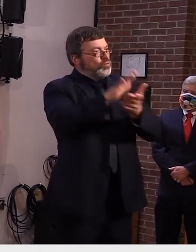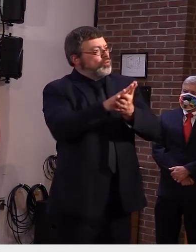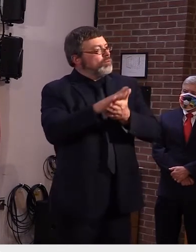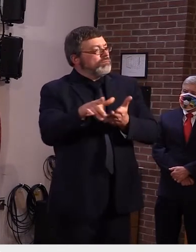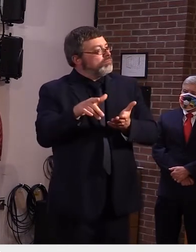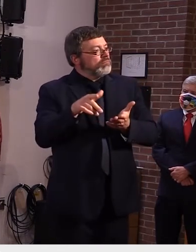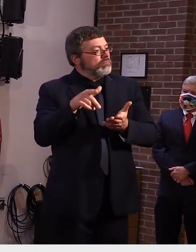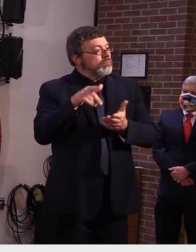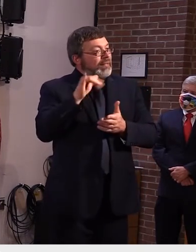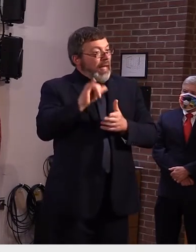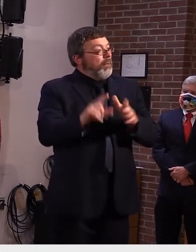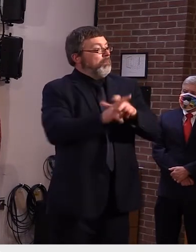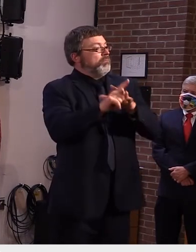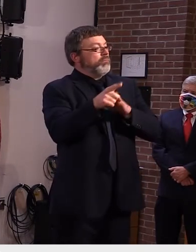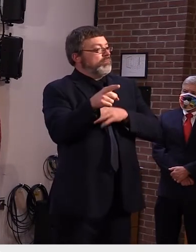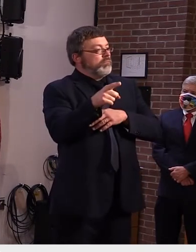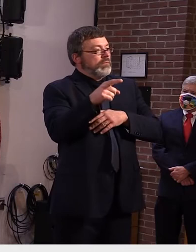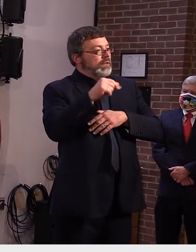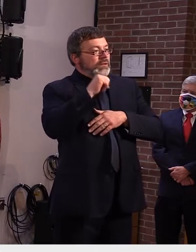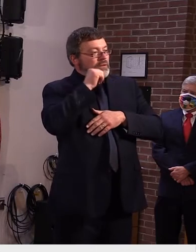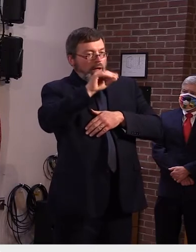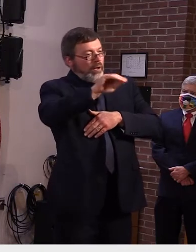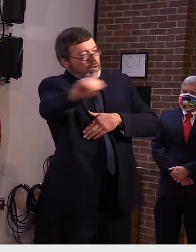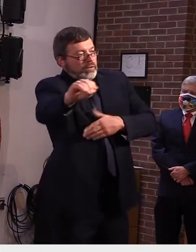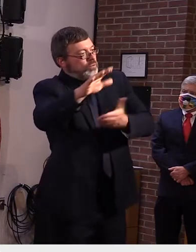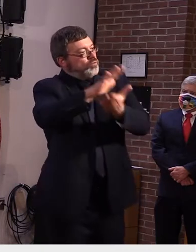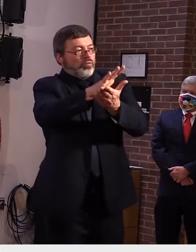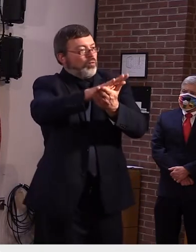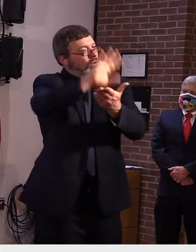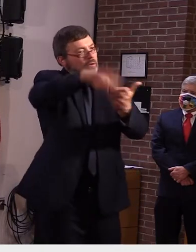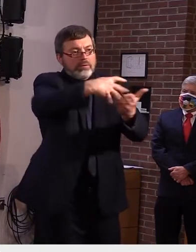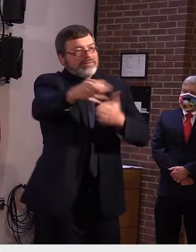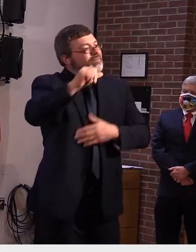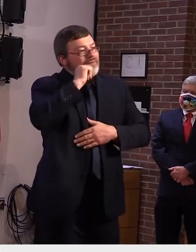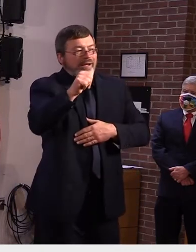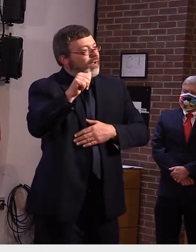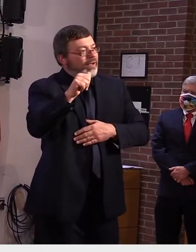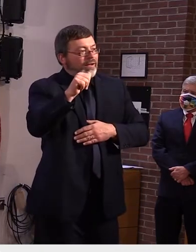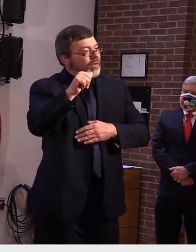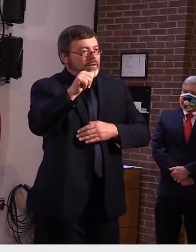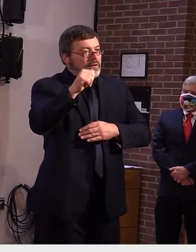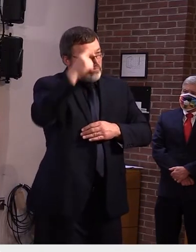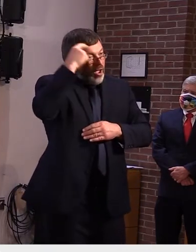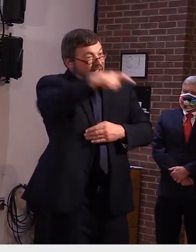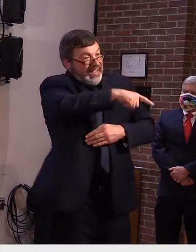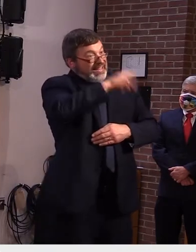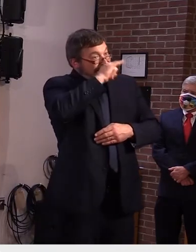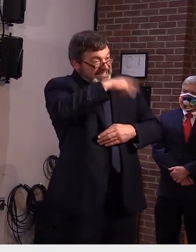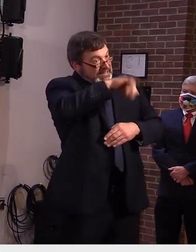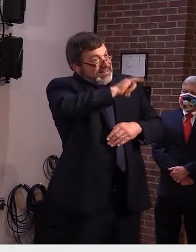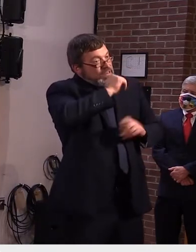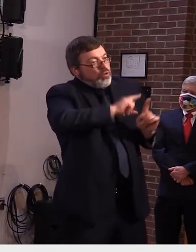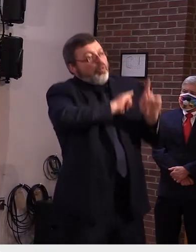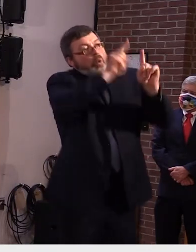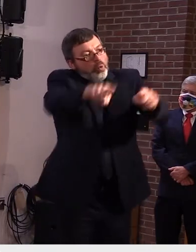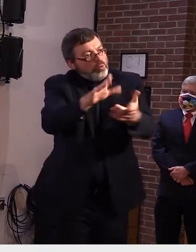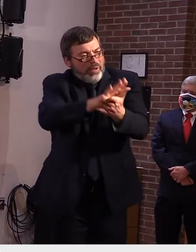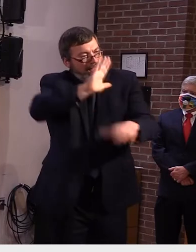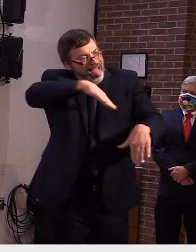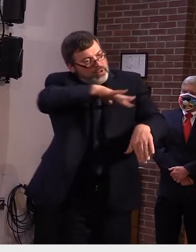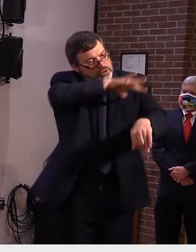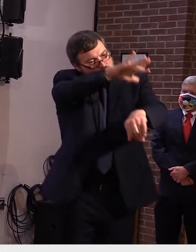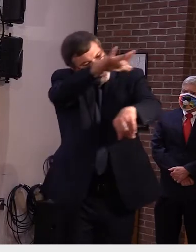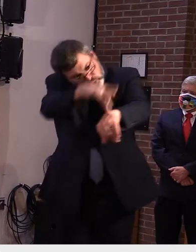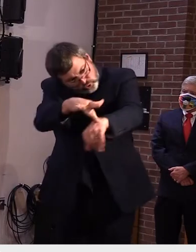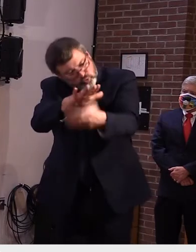included in that table because they were not at school at all while they were infectious they were in quarantine at home or if a school if a child